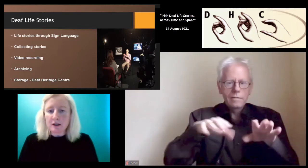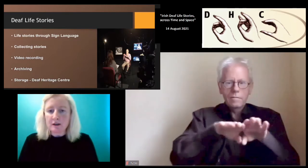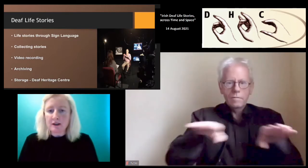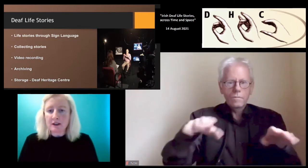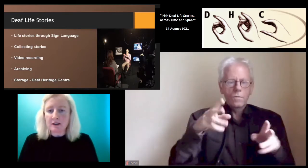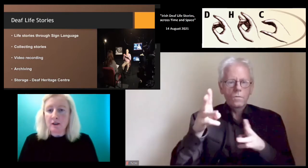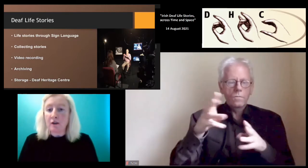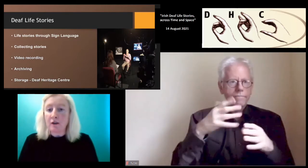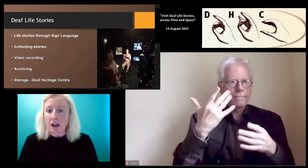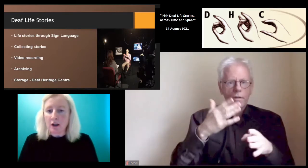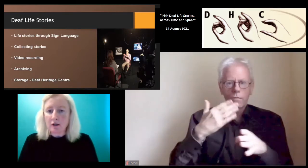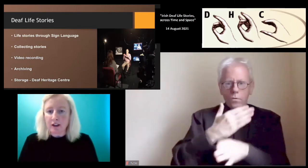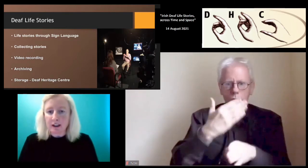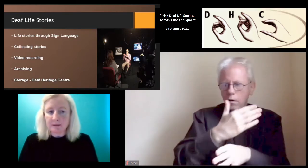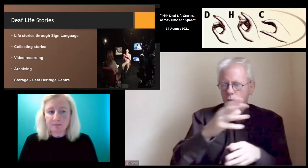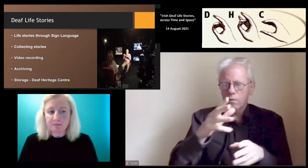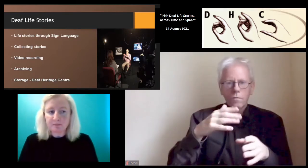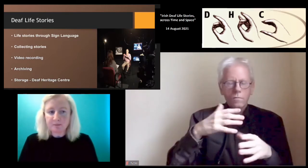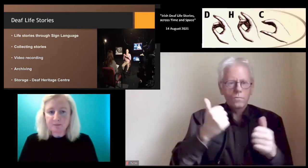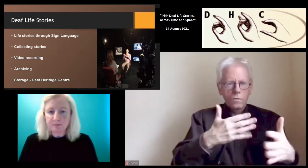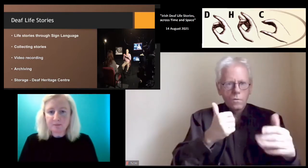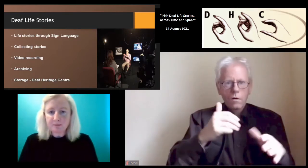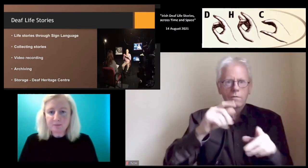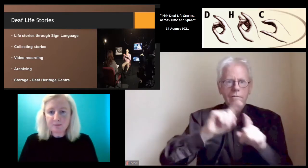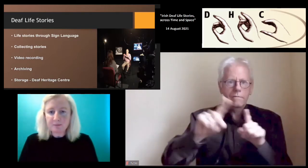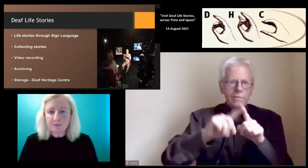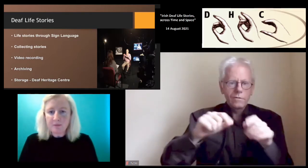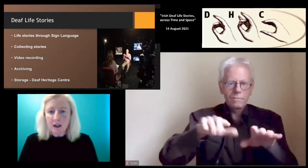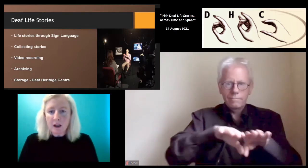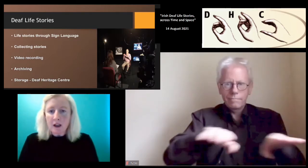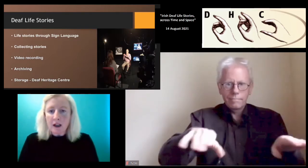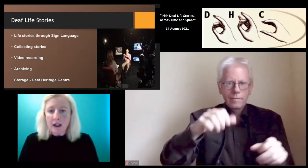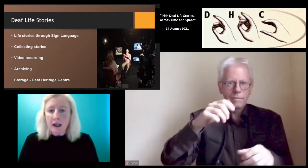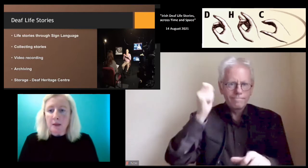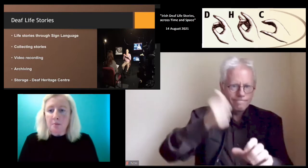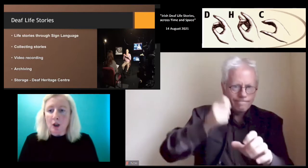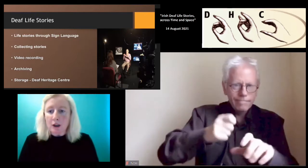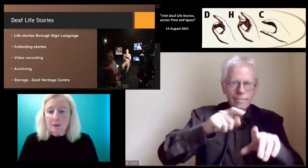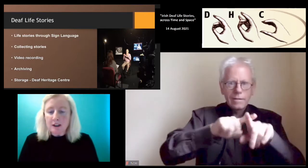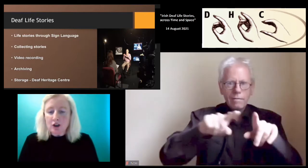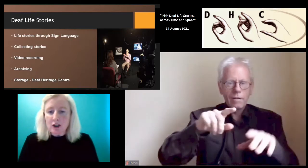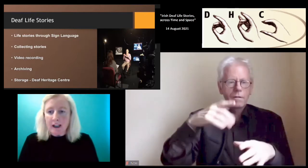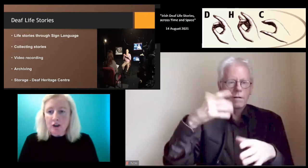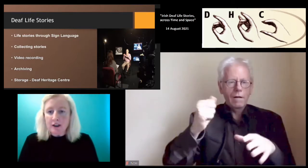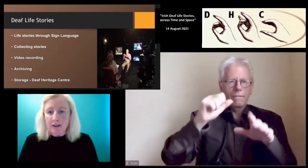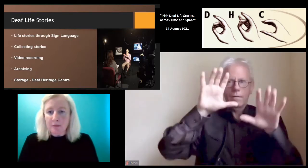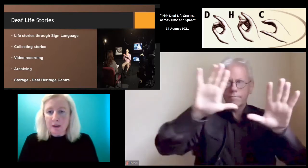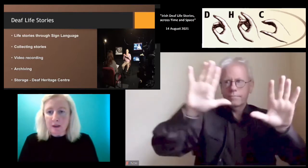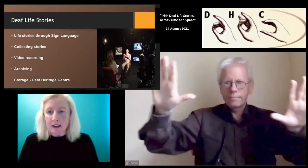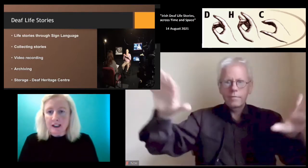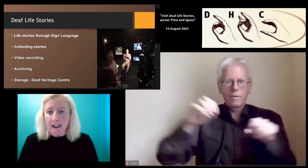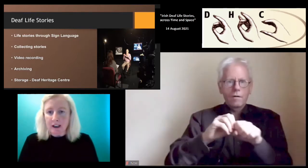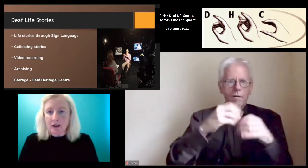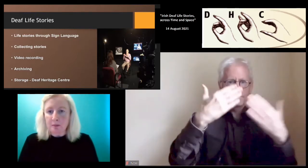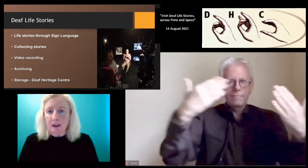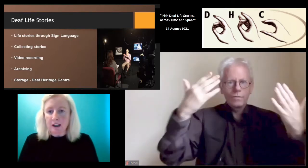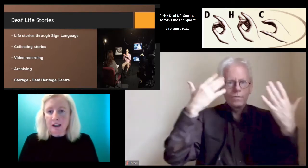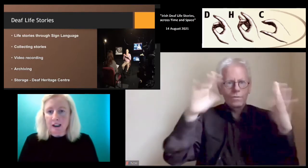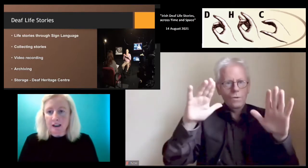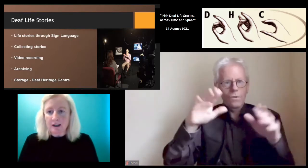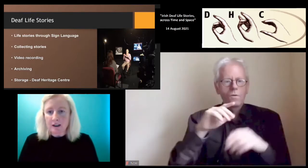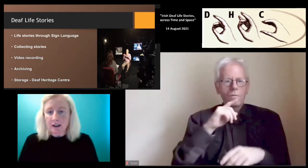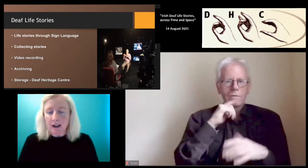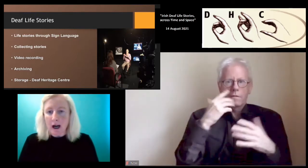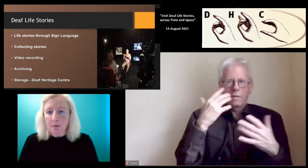from St. Joseph's, photography, employment that Deaf people attained,